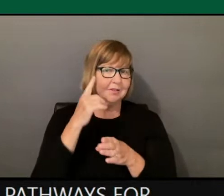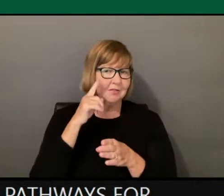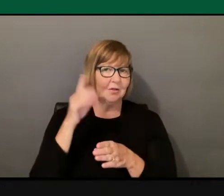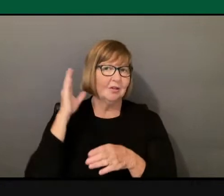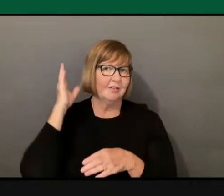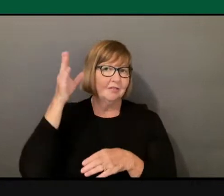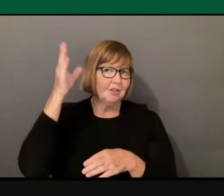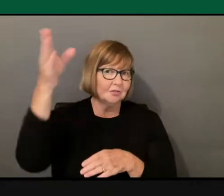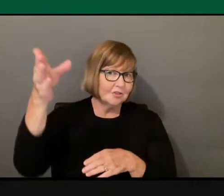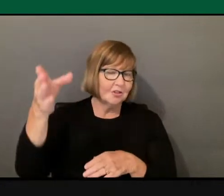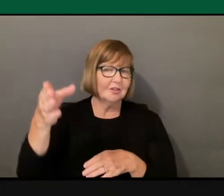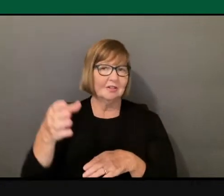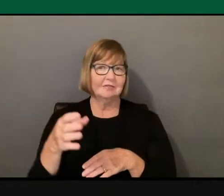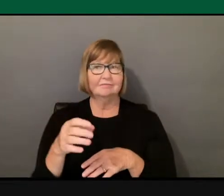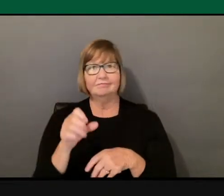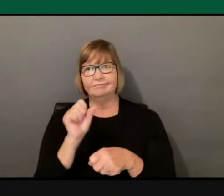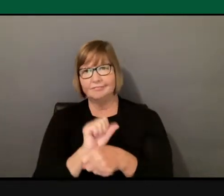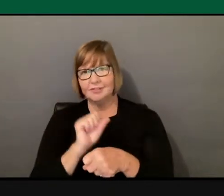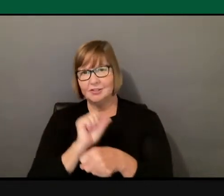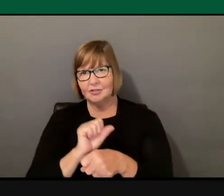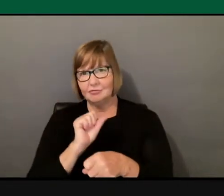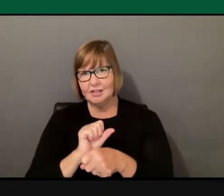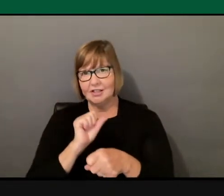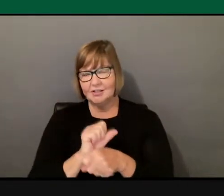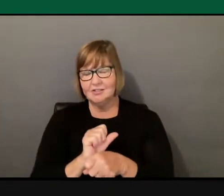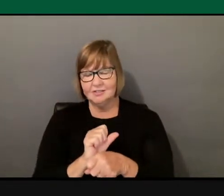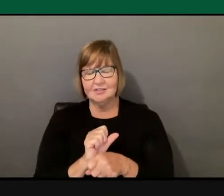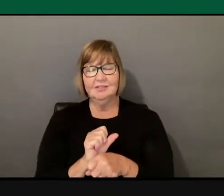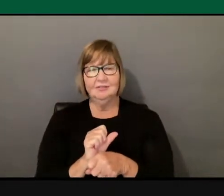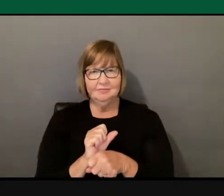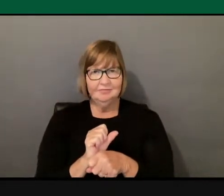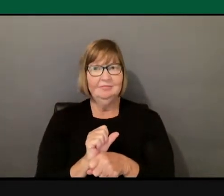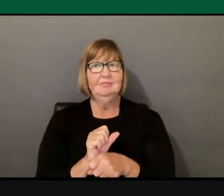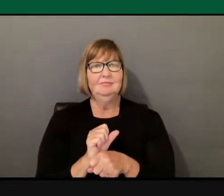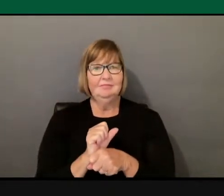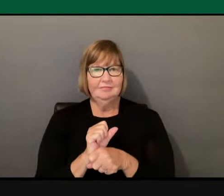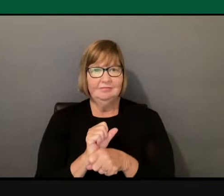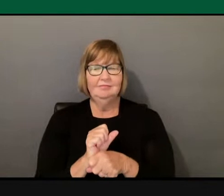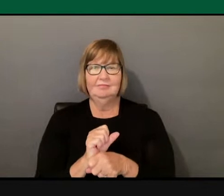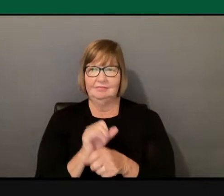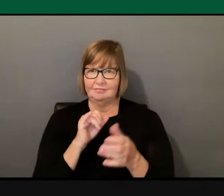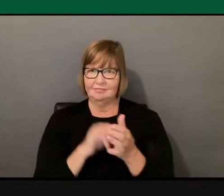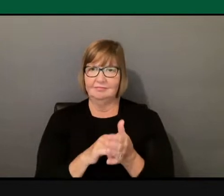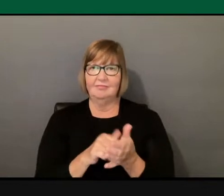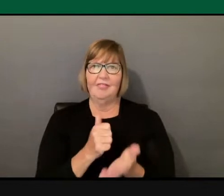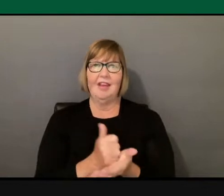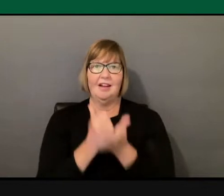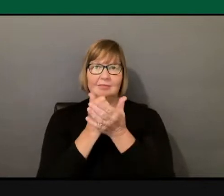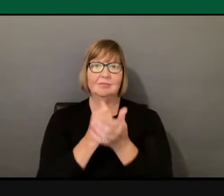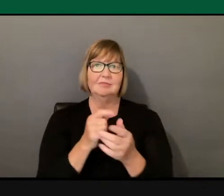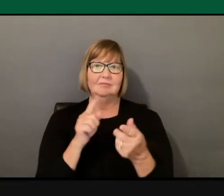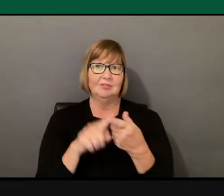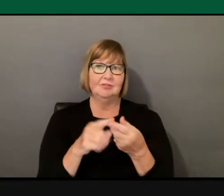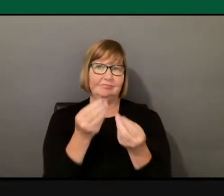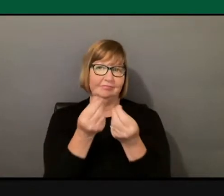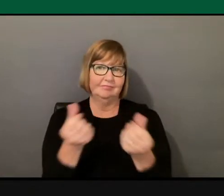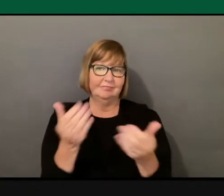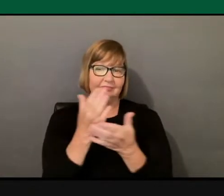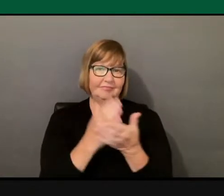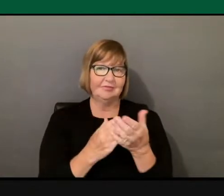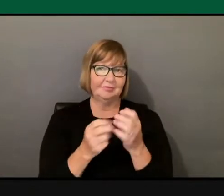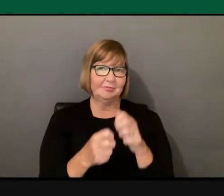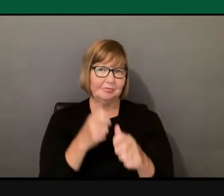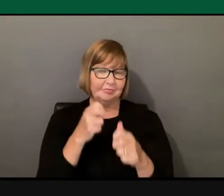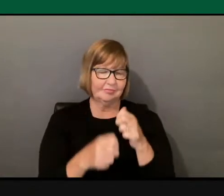future. So, and that goes a long way to addressing a lot of the problems that we see. And I recall